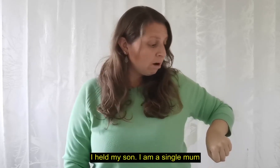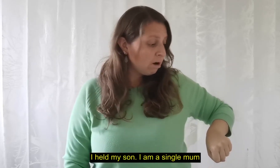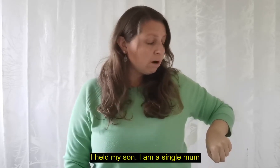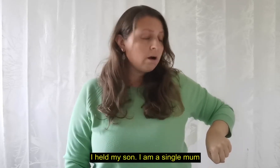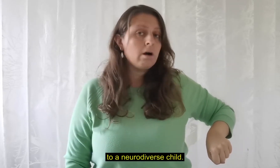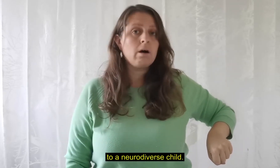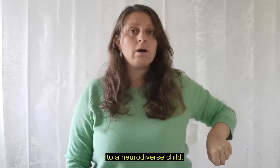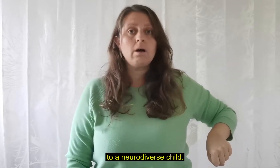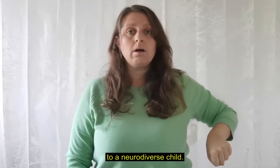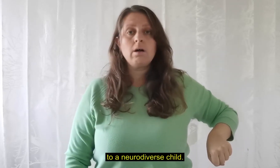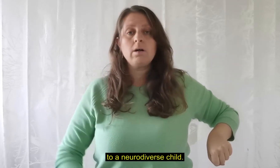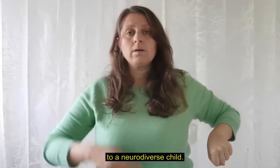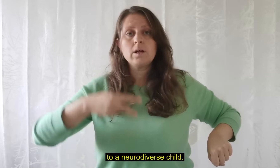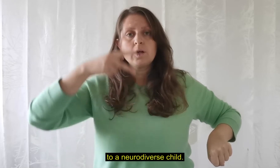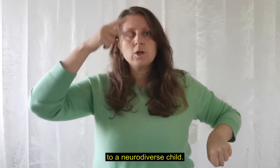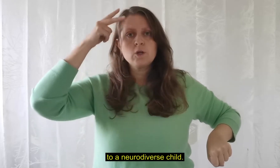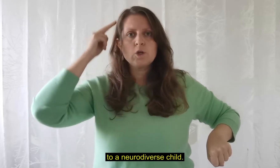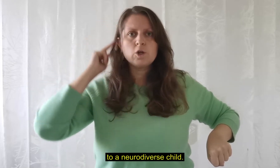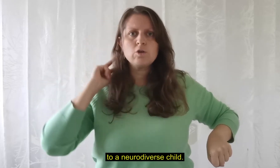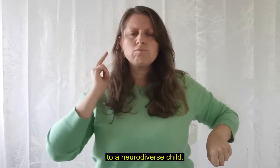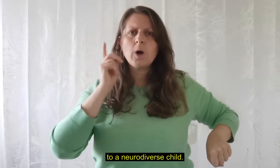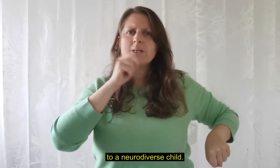To a neurodiverse child